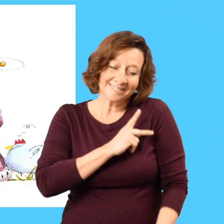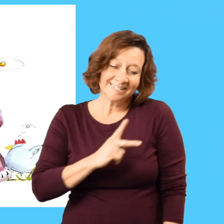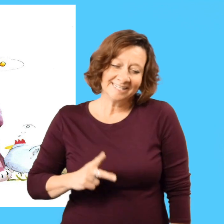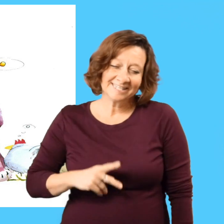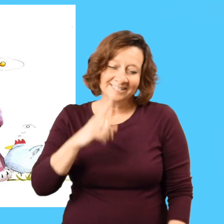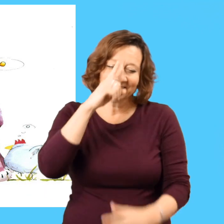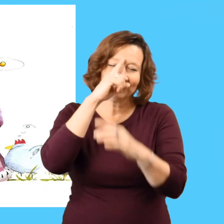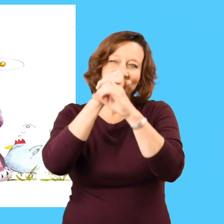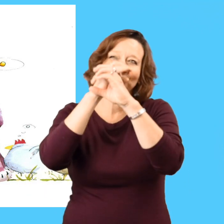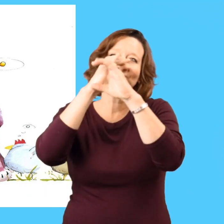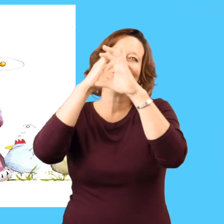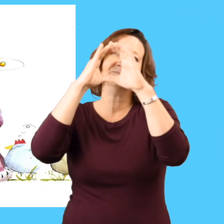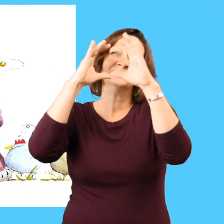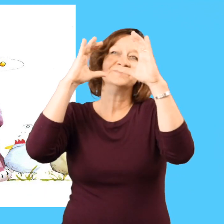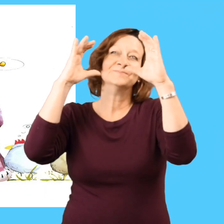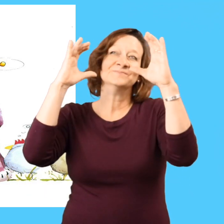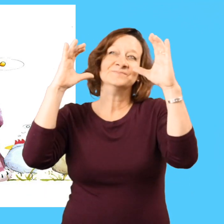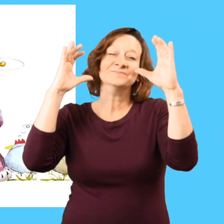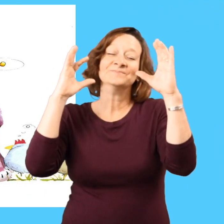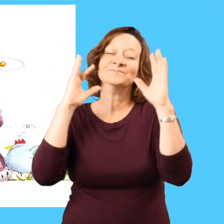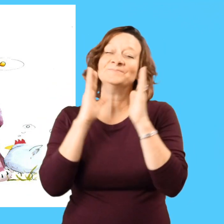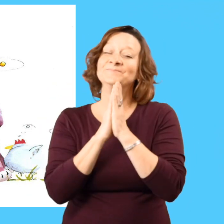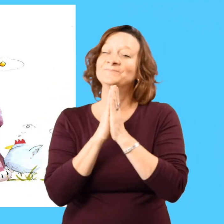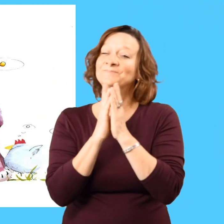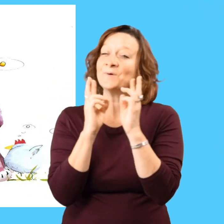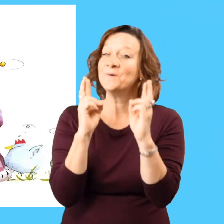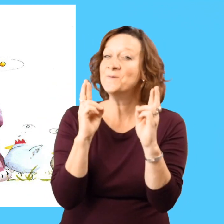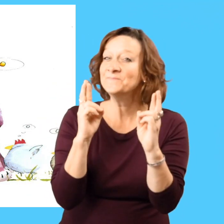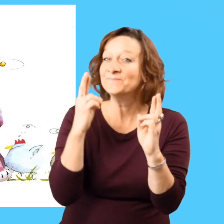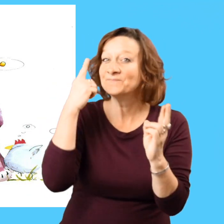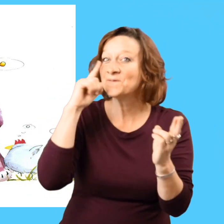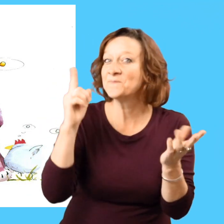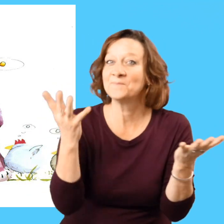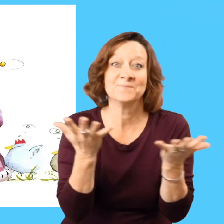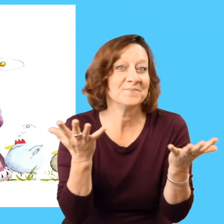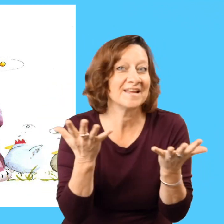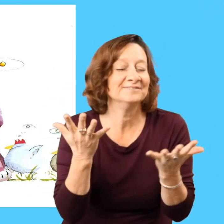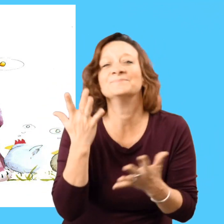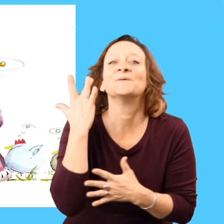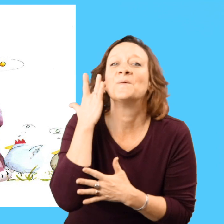As he waited, the king hoped for a golden egg.